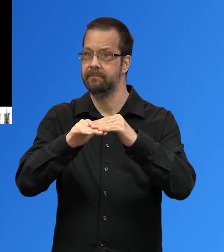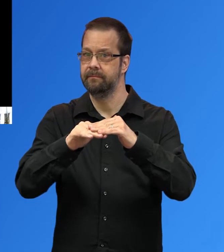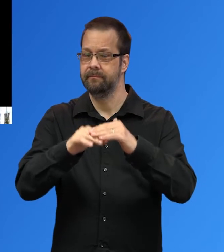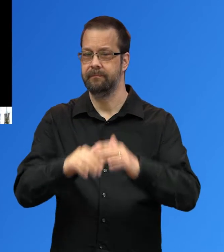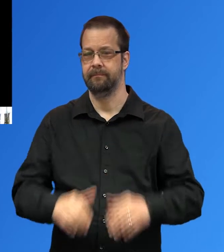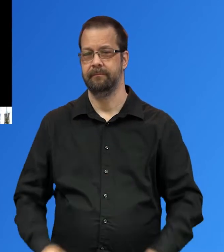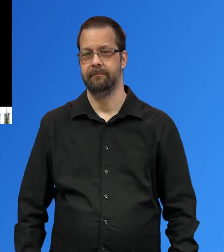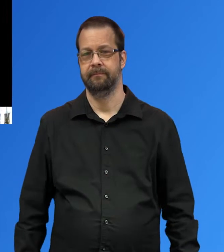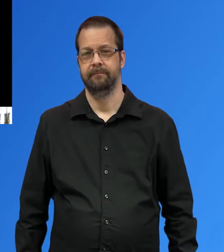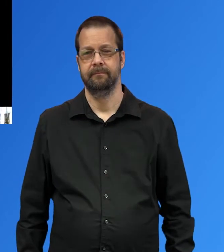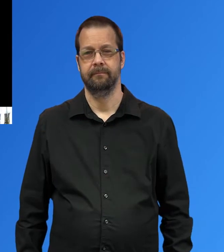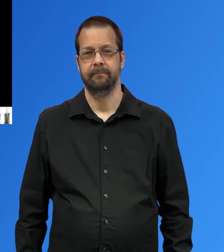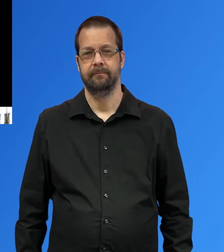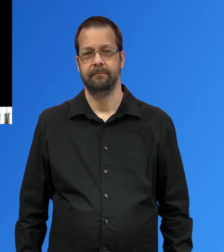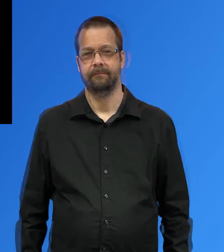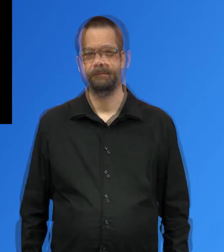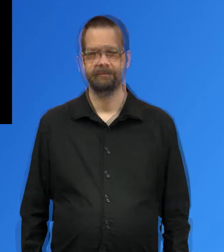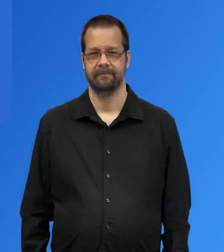meetings.